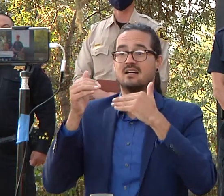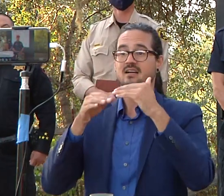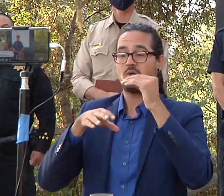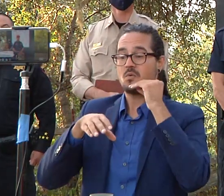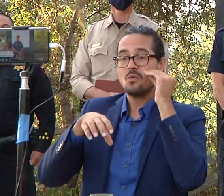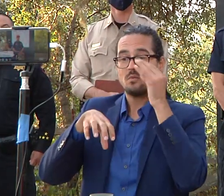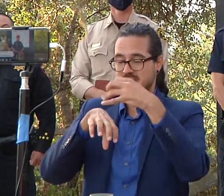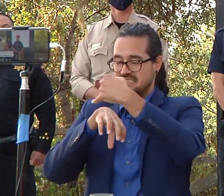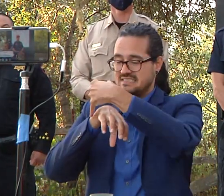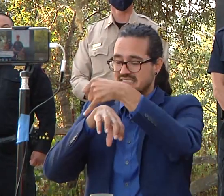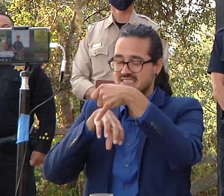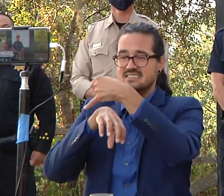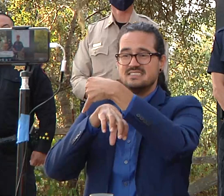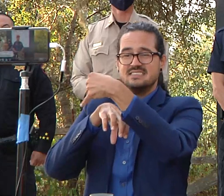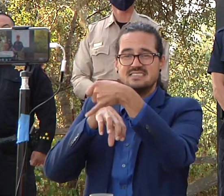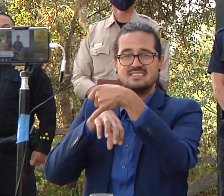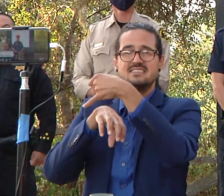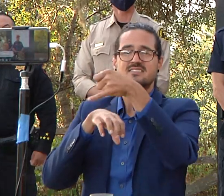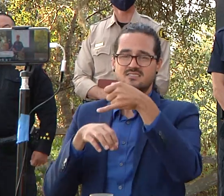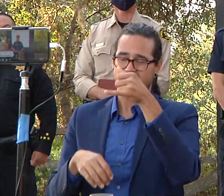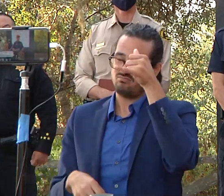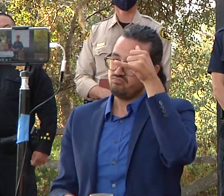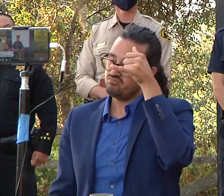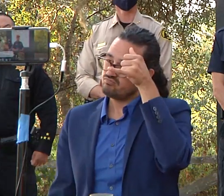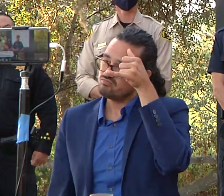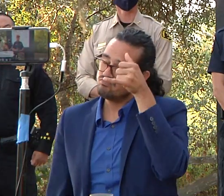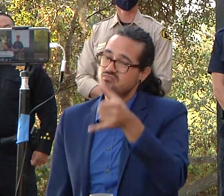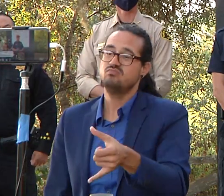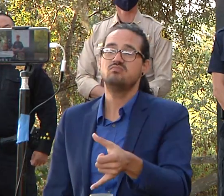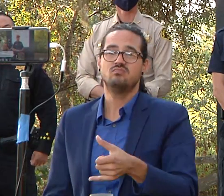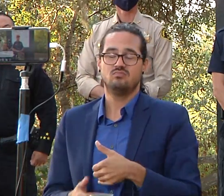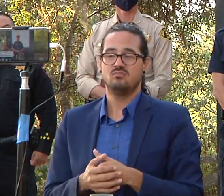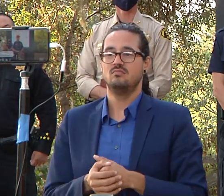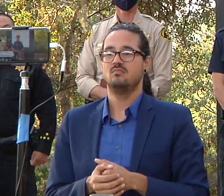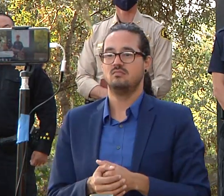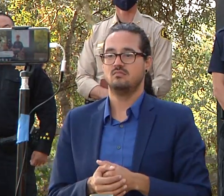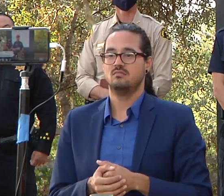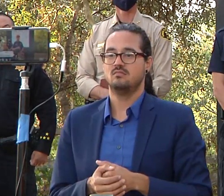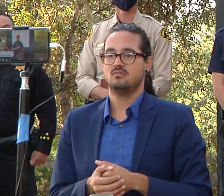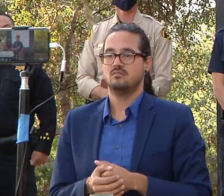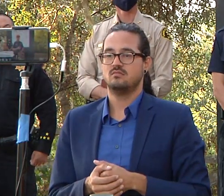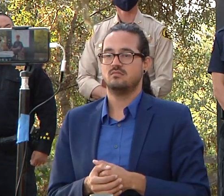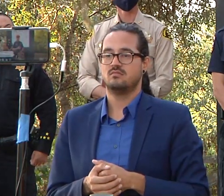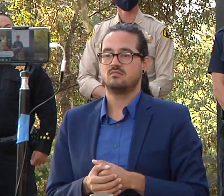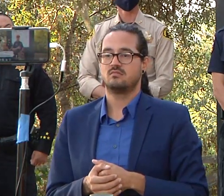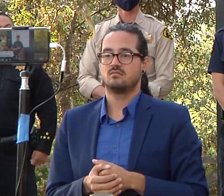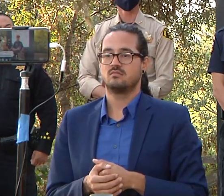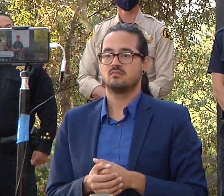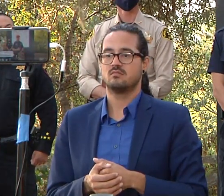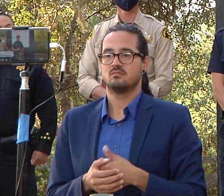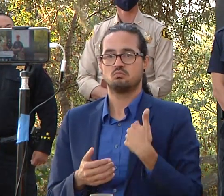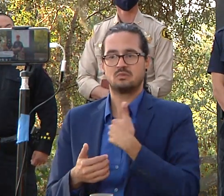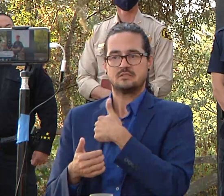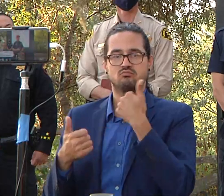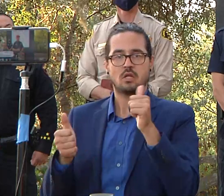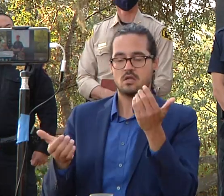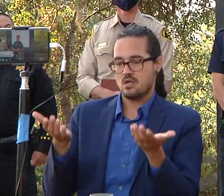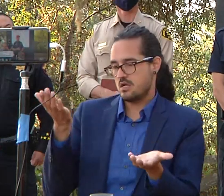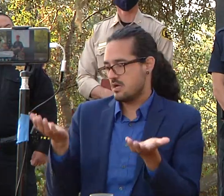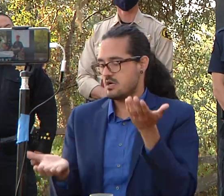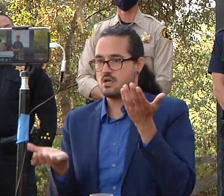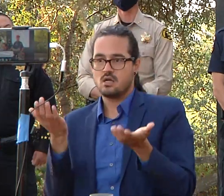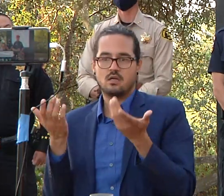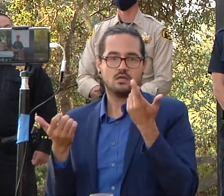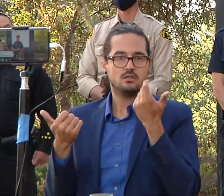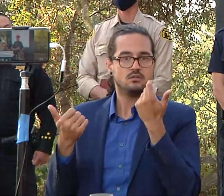that takes time and so we're trying to weigh that out the best we can and once we get through an area that we deem is